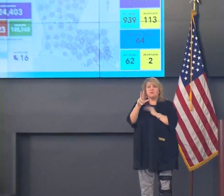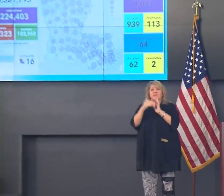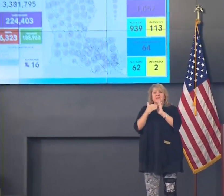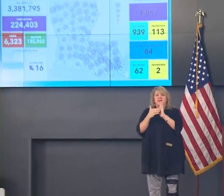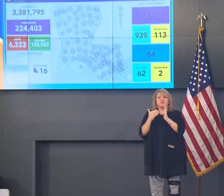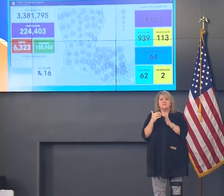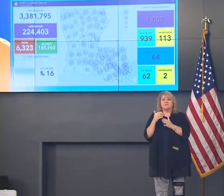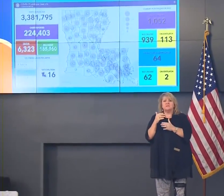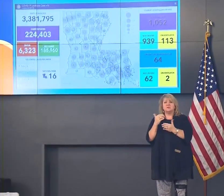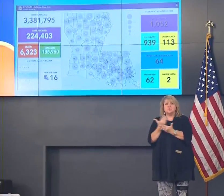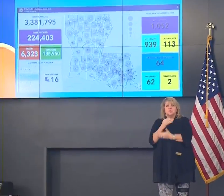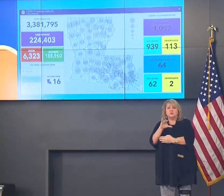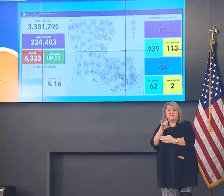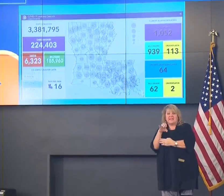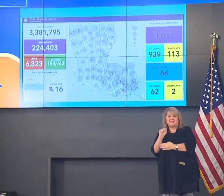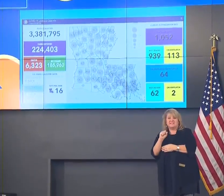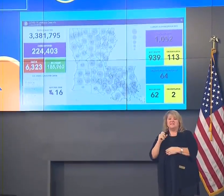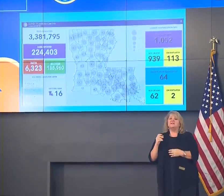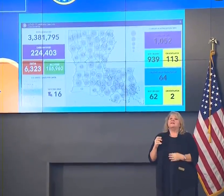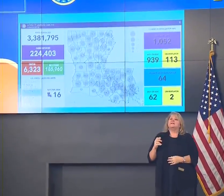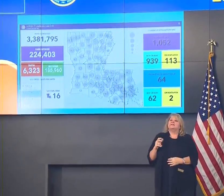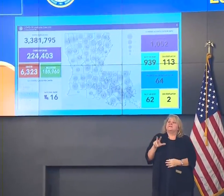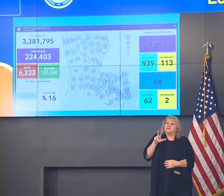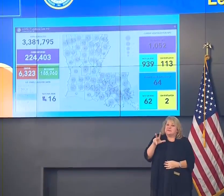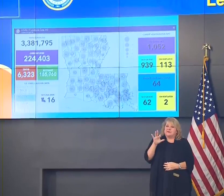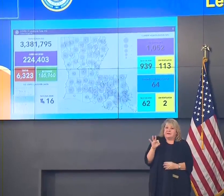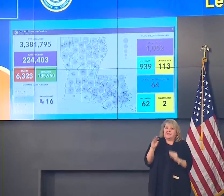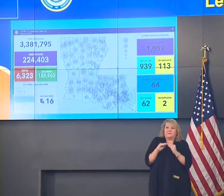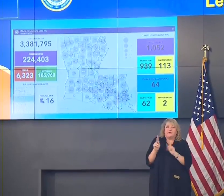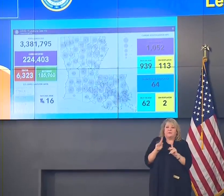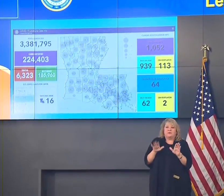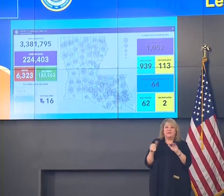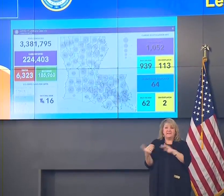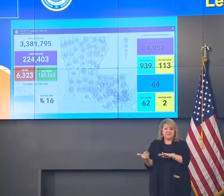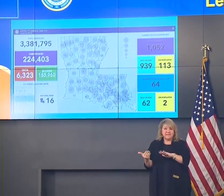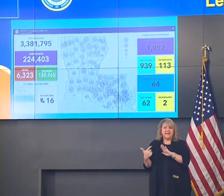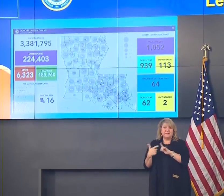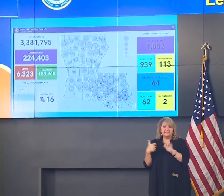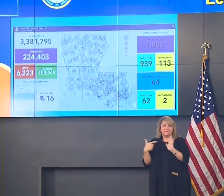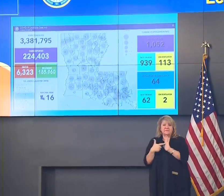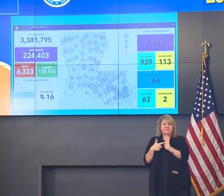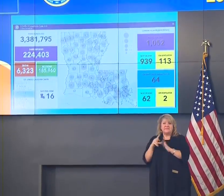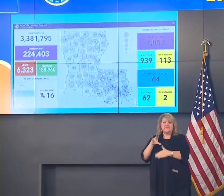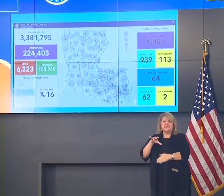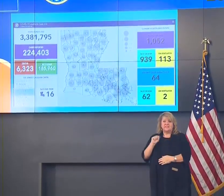39 additional people have lost their lives in Louisiana to this virus.